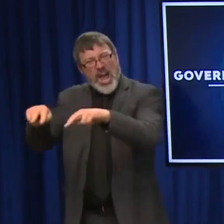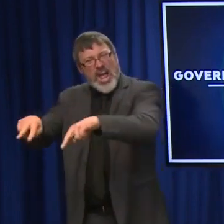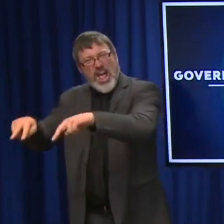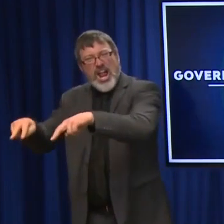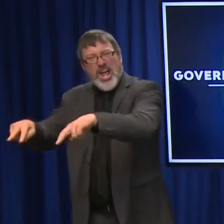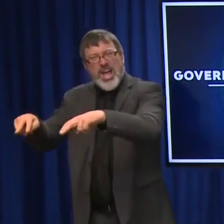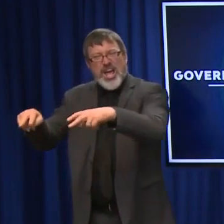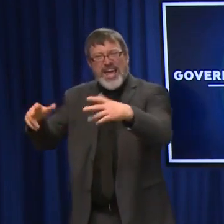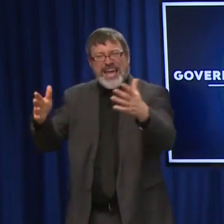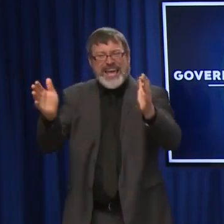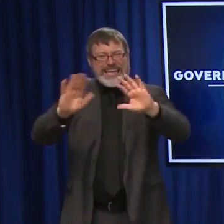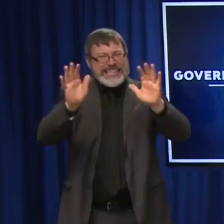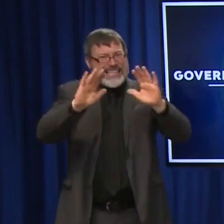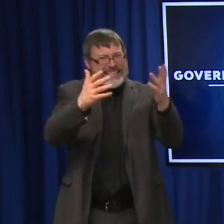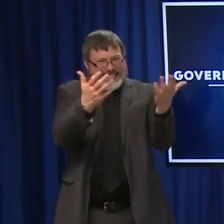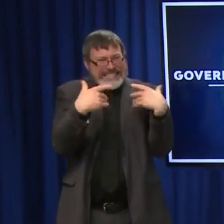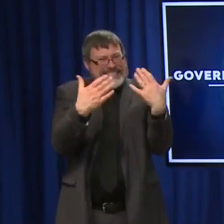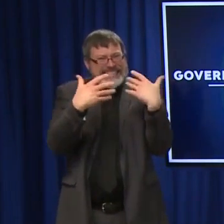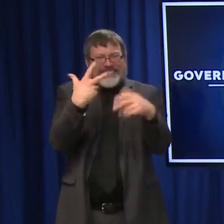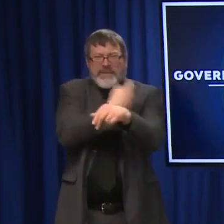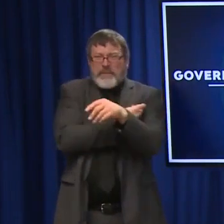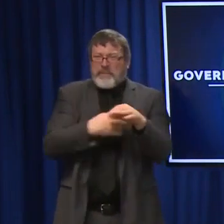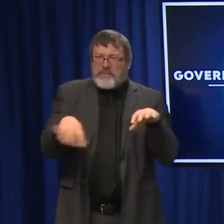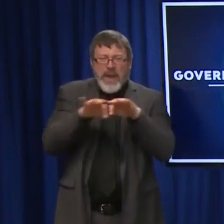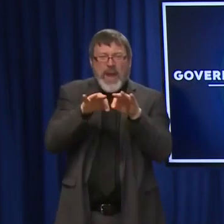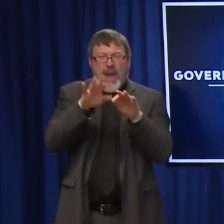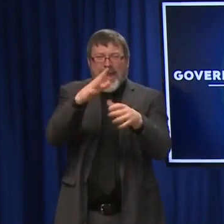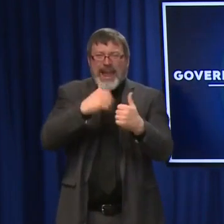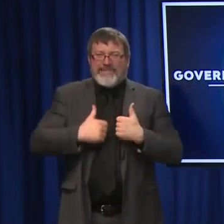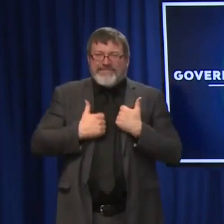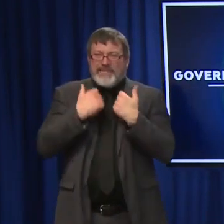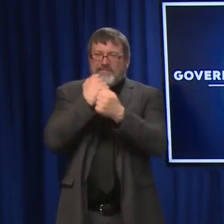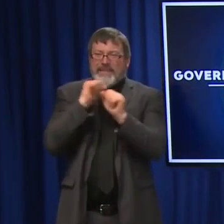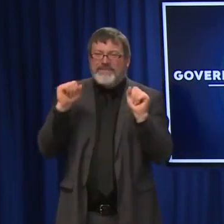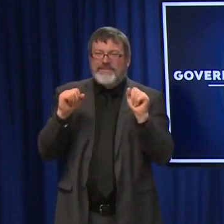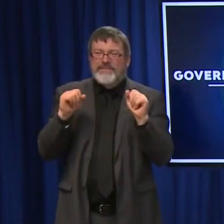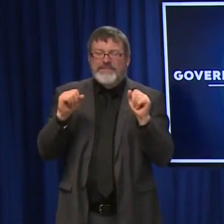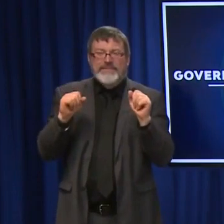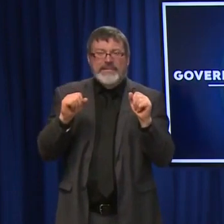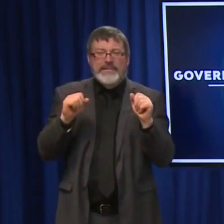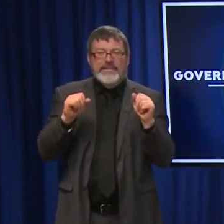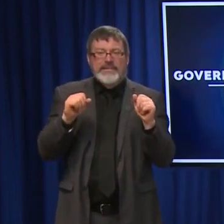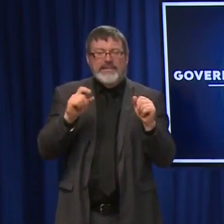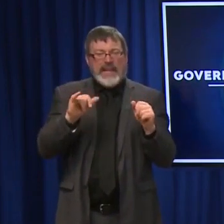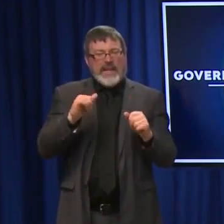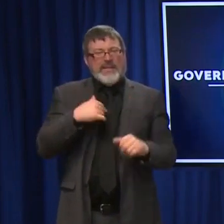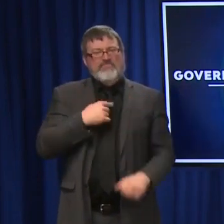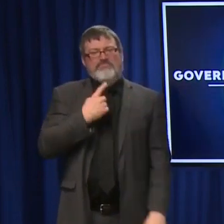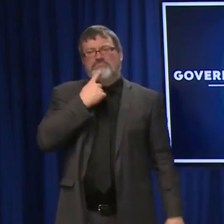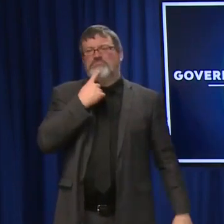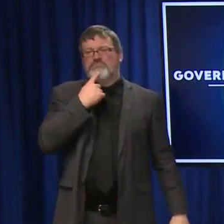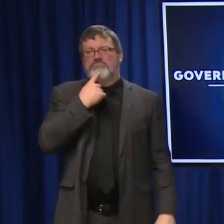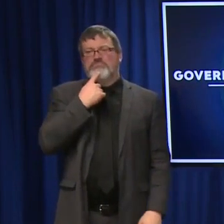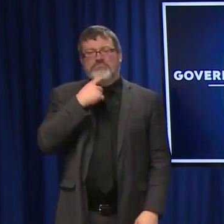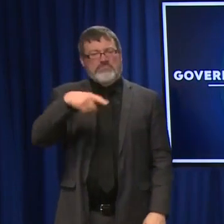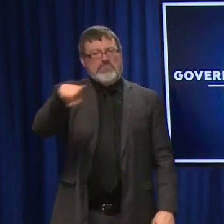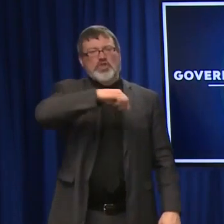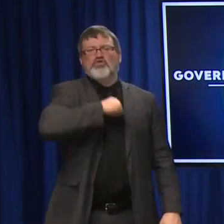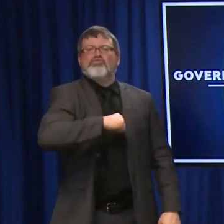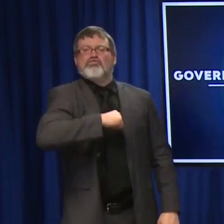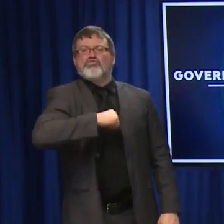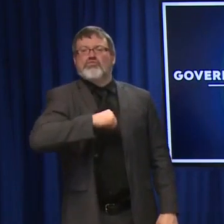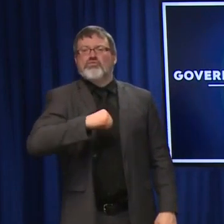folks can tell their own stories to hopefully encourage other people to get vaccinated. But there's a lot of hesitancy in that minority